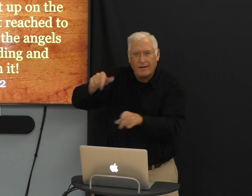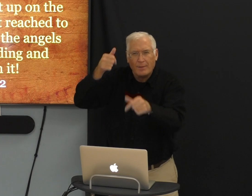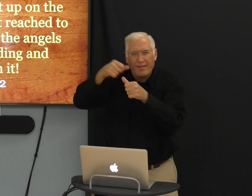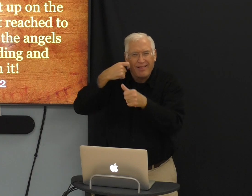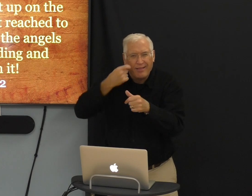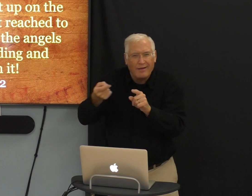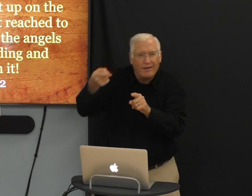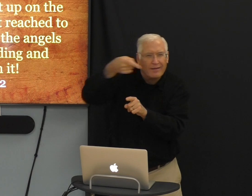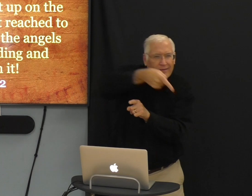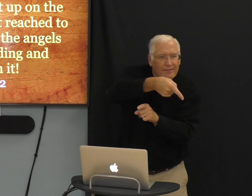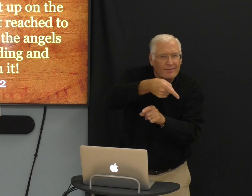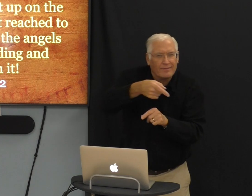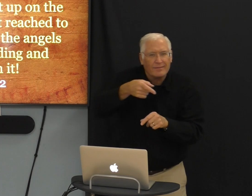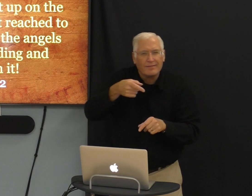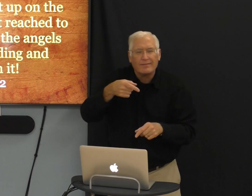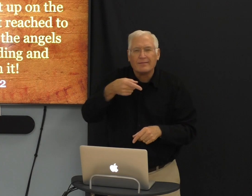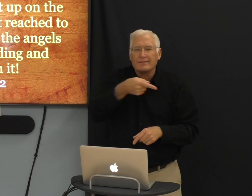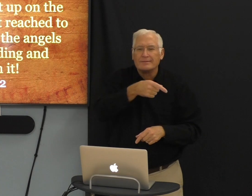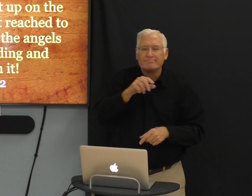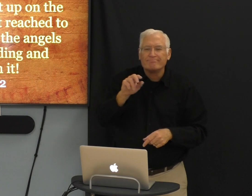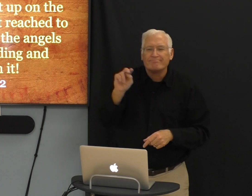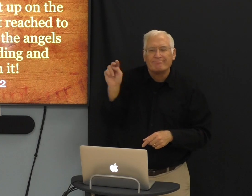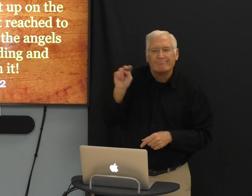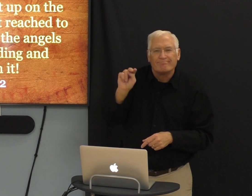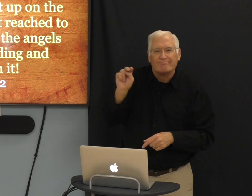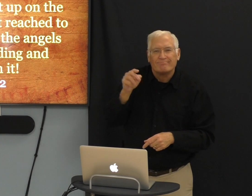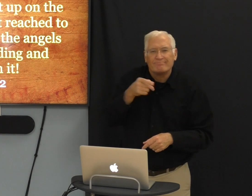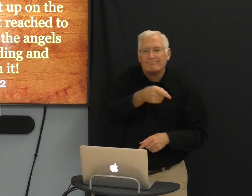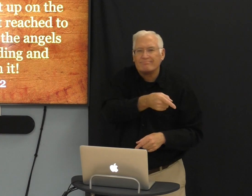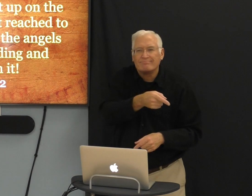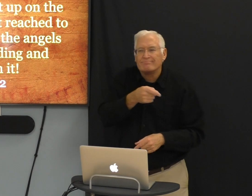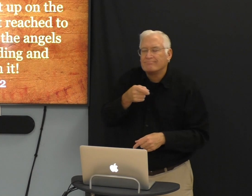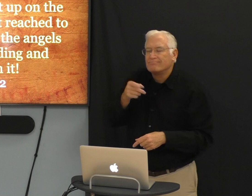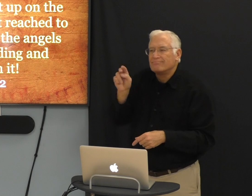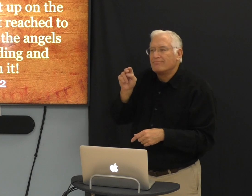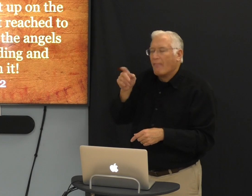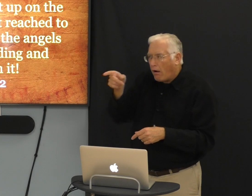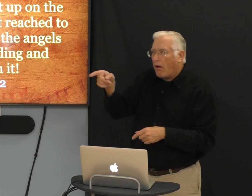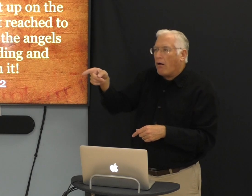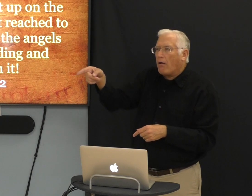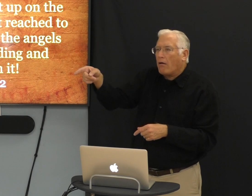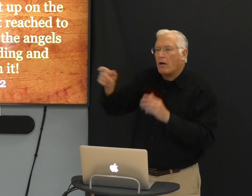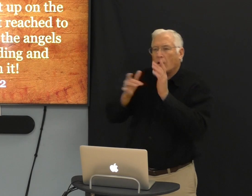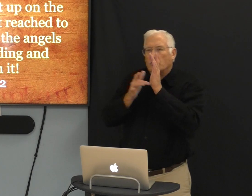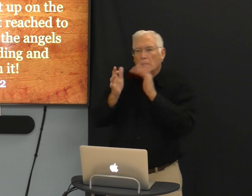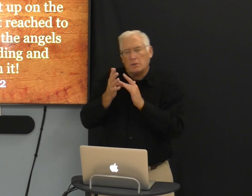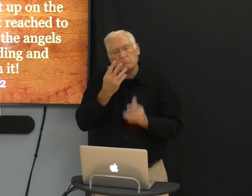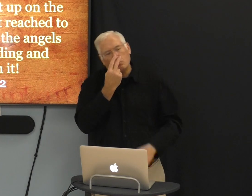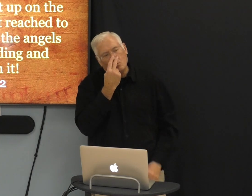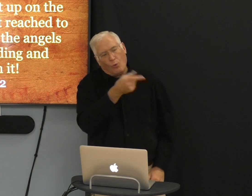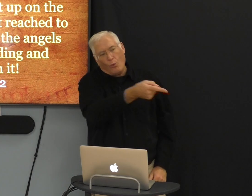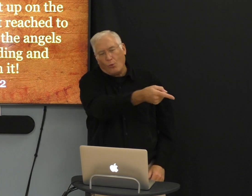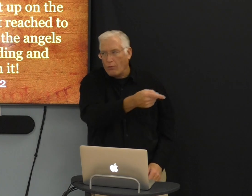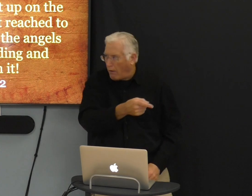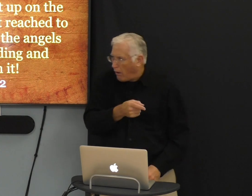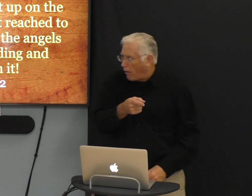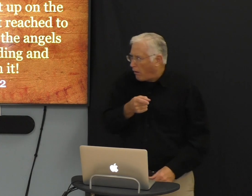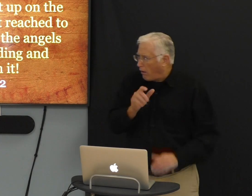descending, ascending and descending on it. Just like Nathanael. Jesus saw